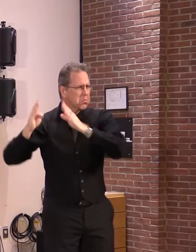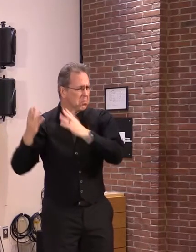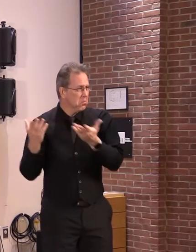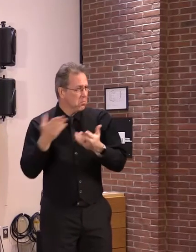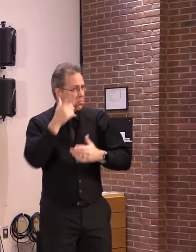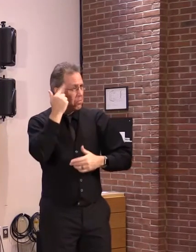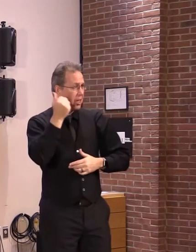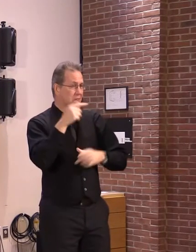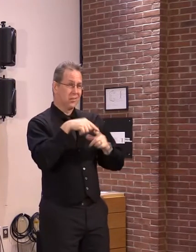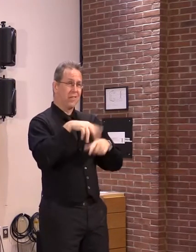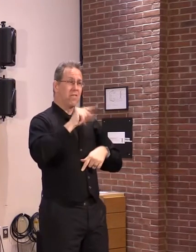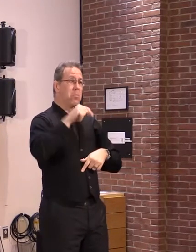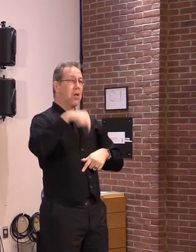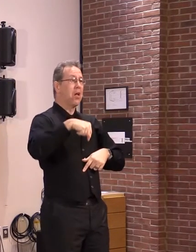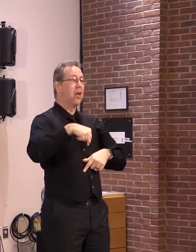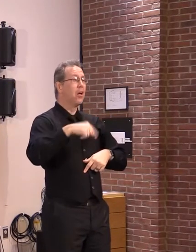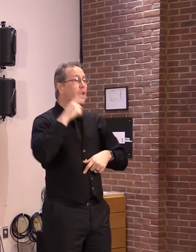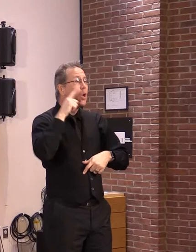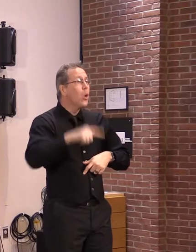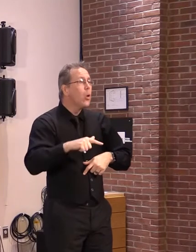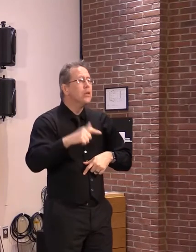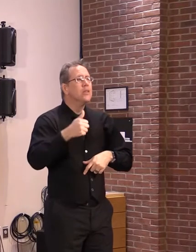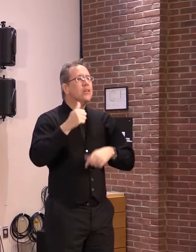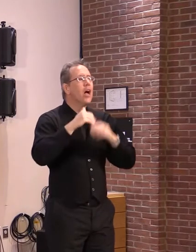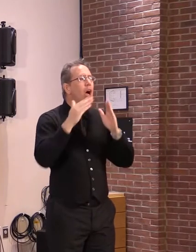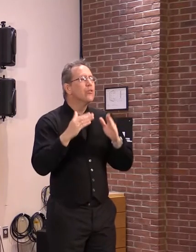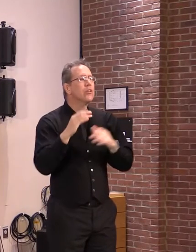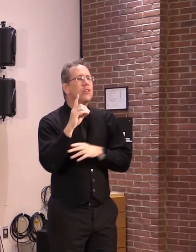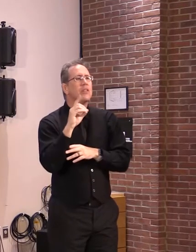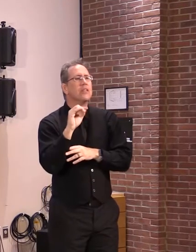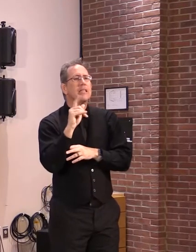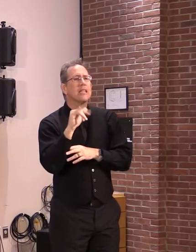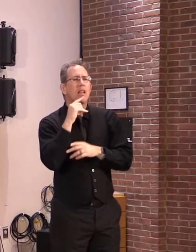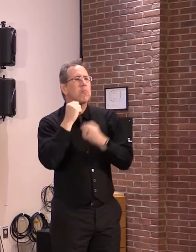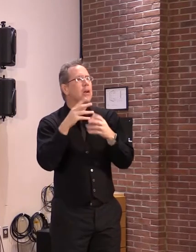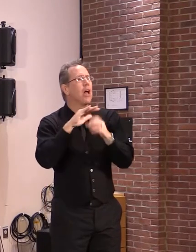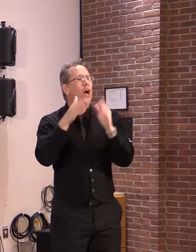lowest housing density in the nation in that, you know,